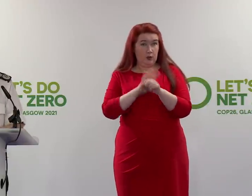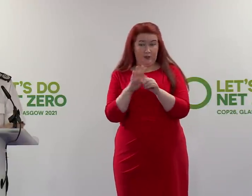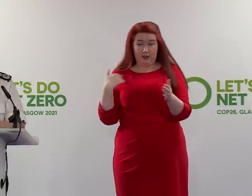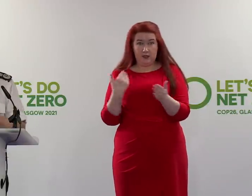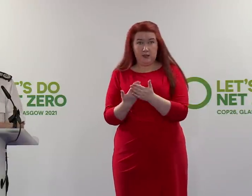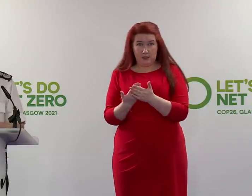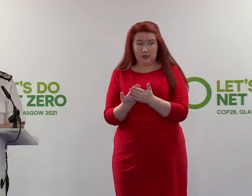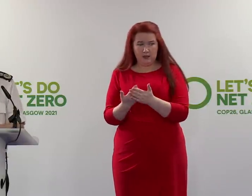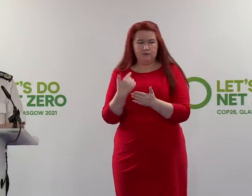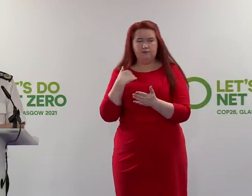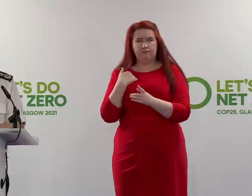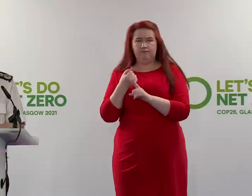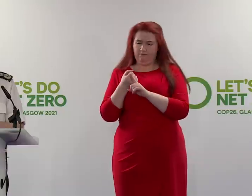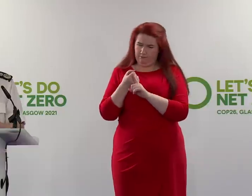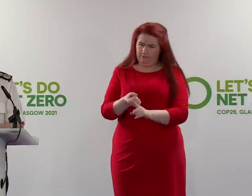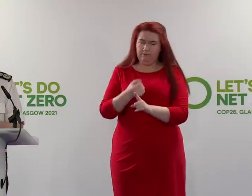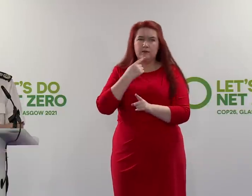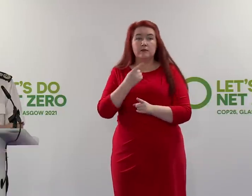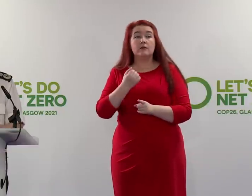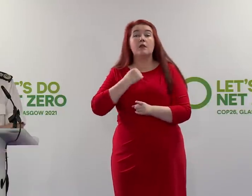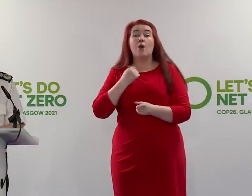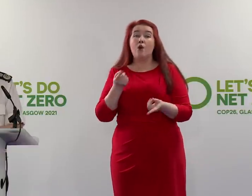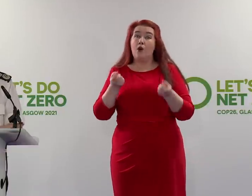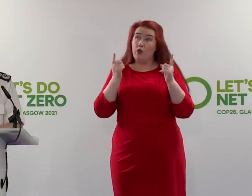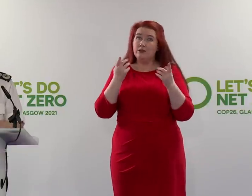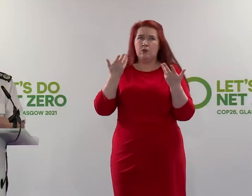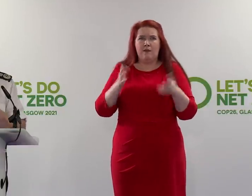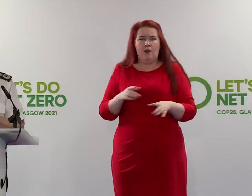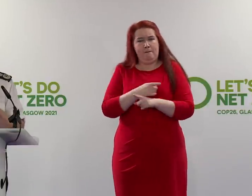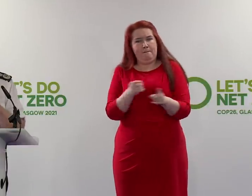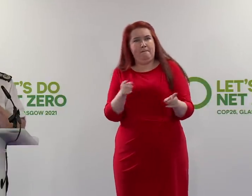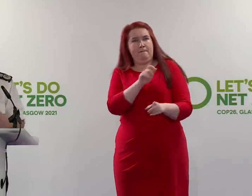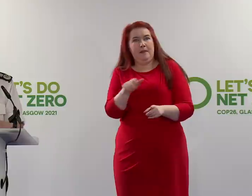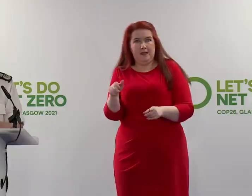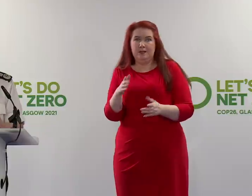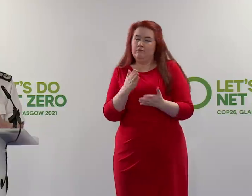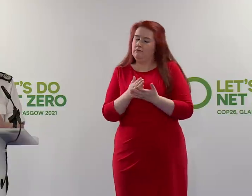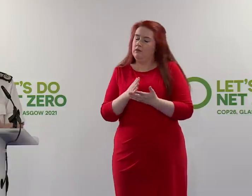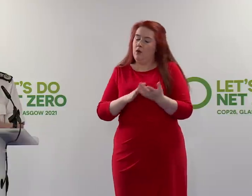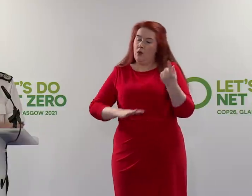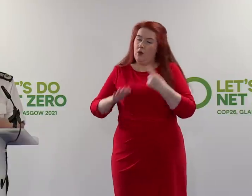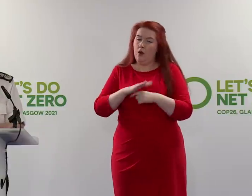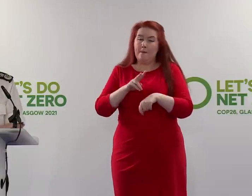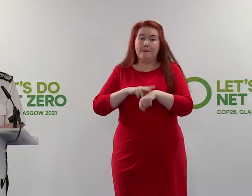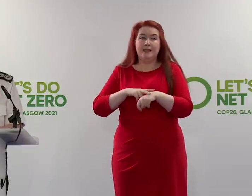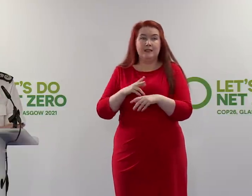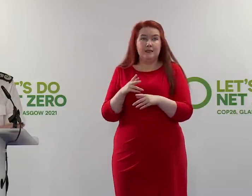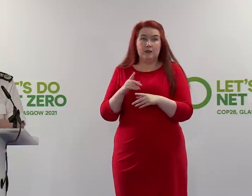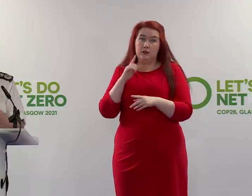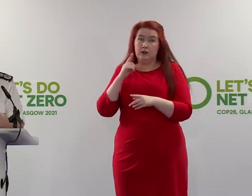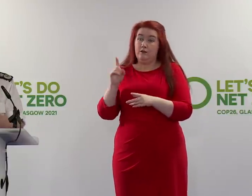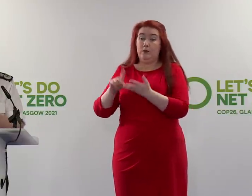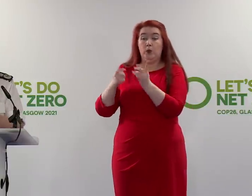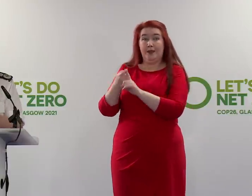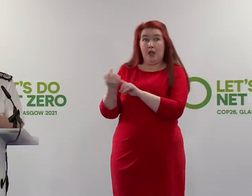you know, I stress consistently that our authority comes from our fellow citizens. Well, actually, all of the police officers from the UK who have come to Scotland